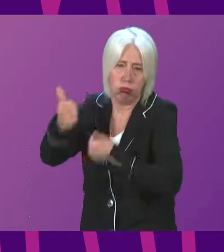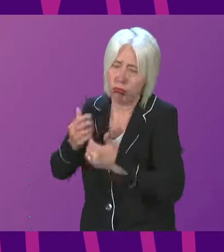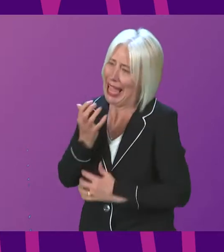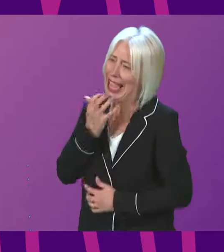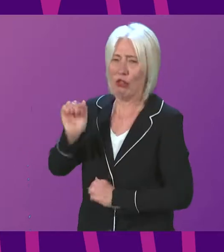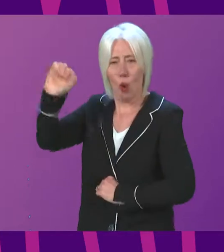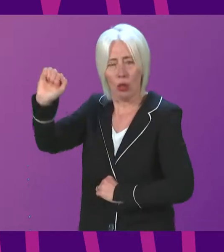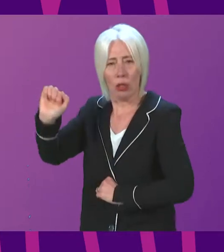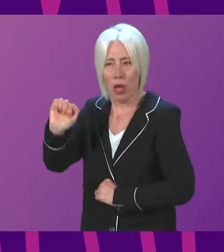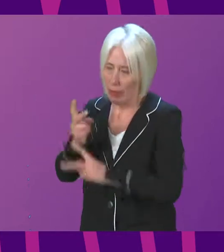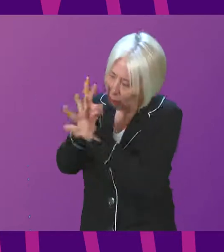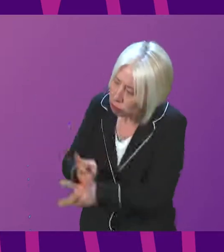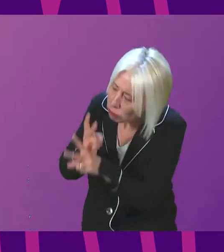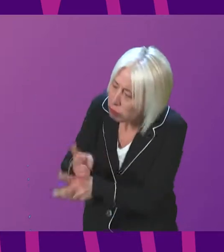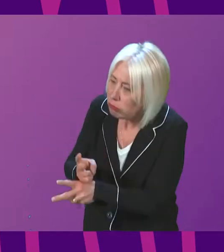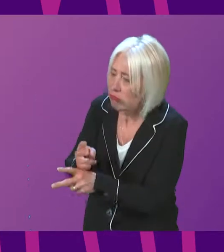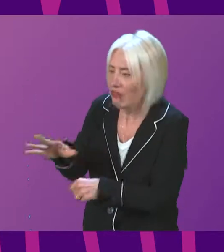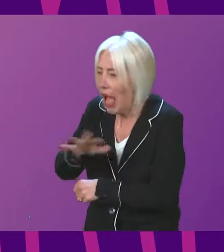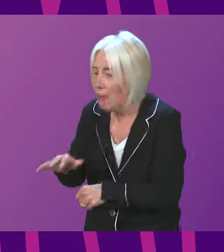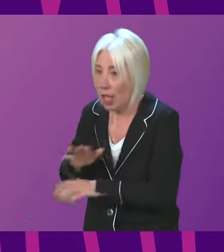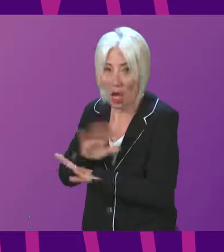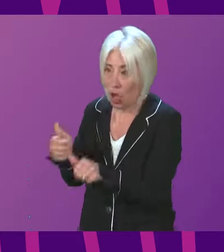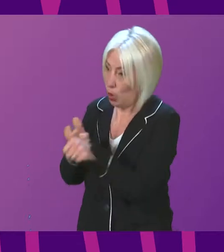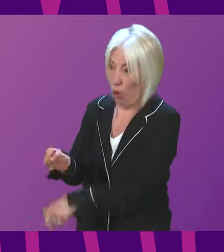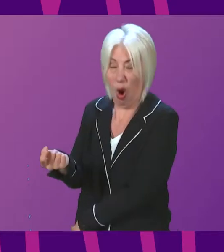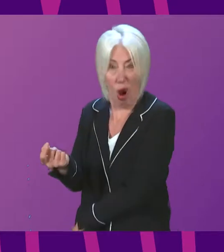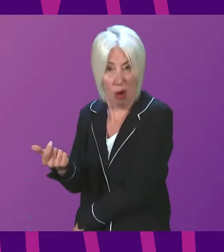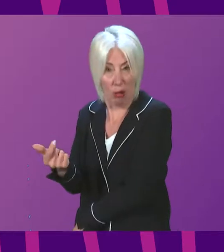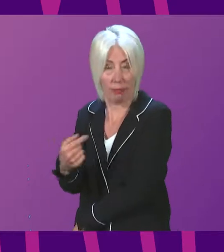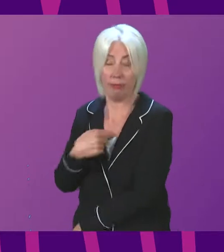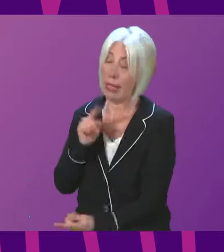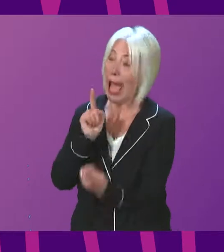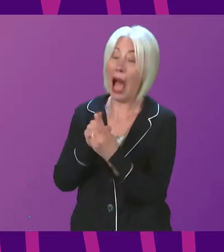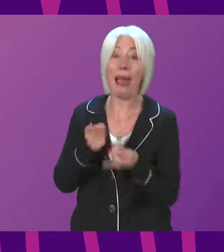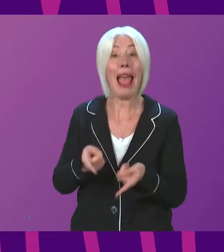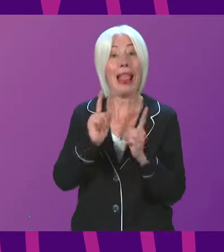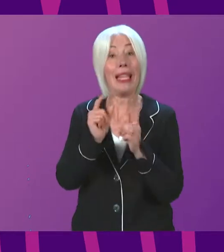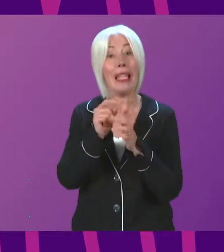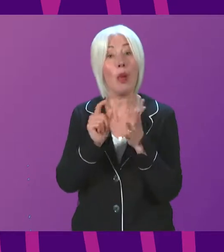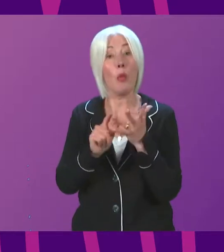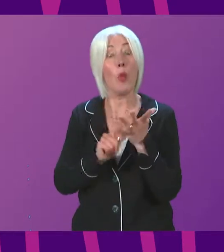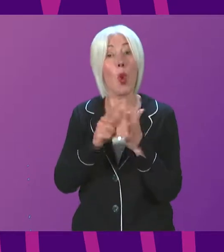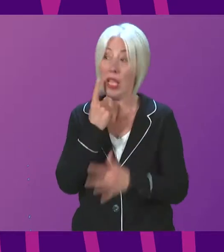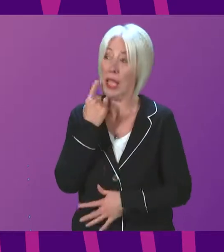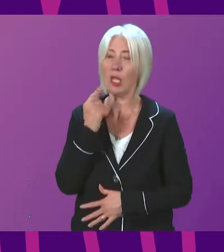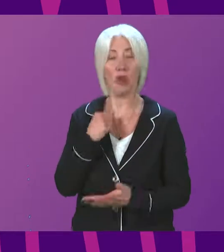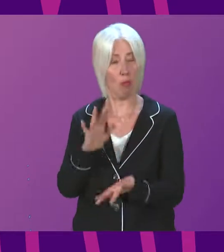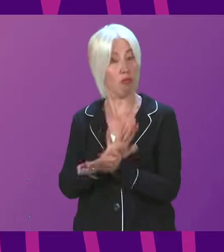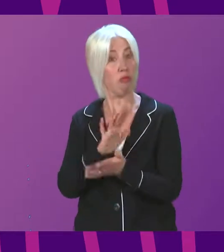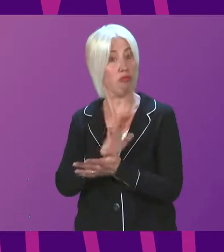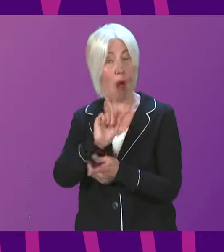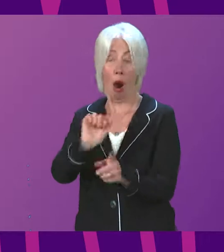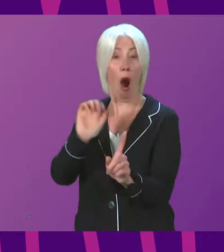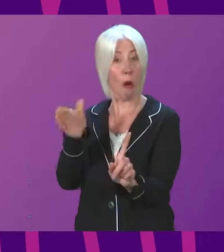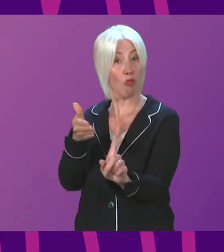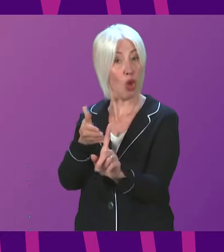and loved ones without much support. I met Lady Poole yesterday and I very much welcome the approach that she is taking,